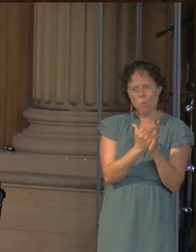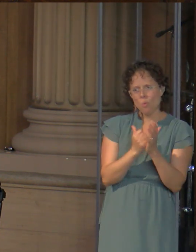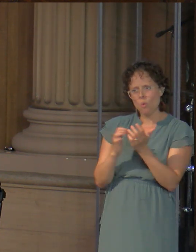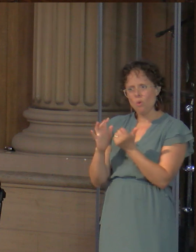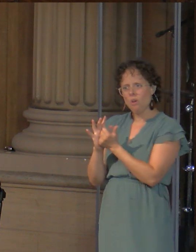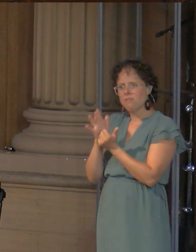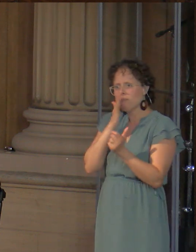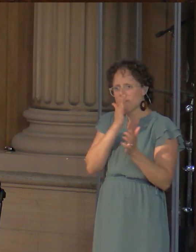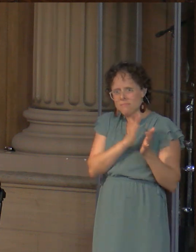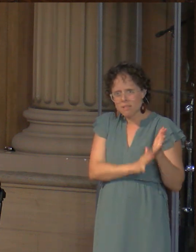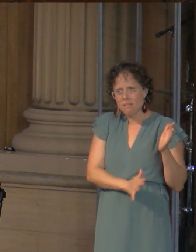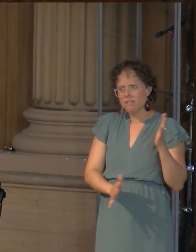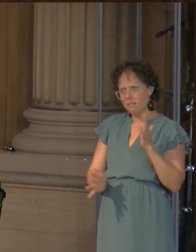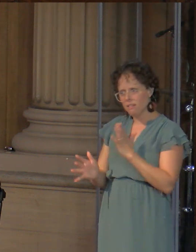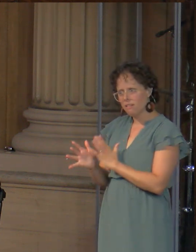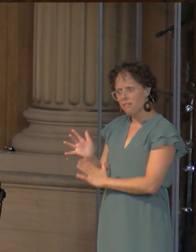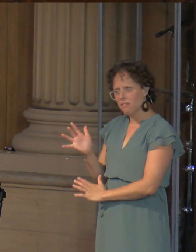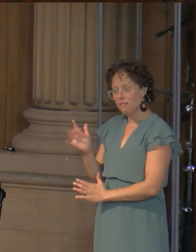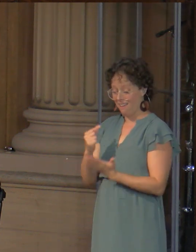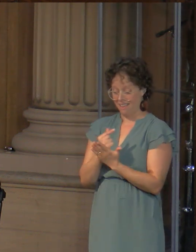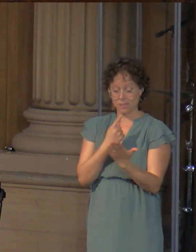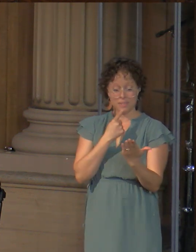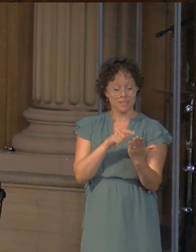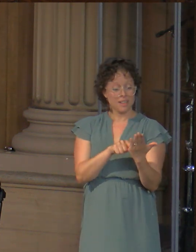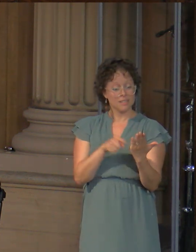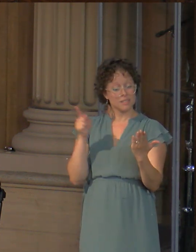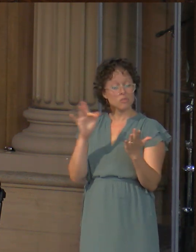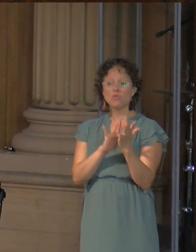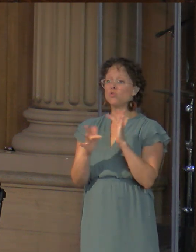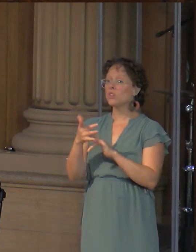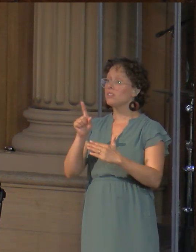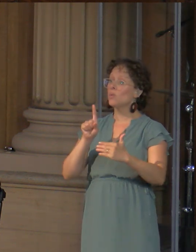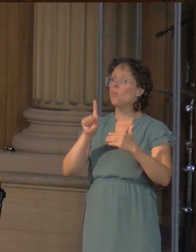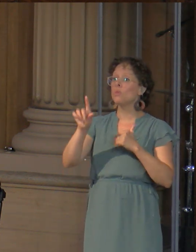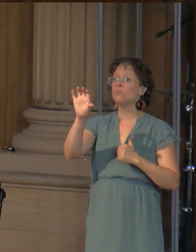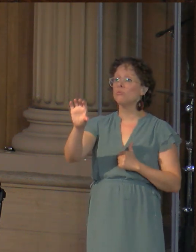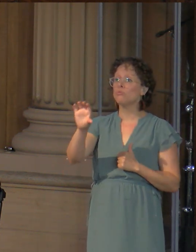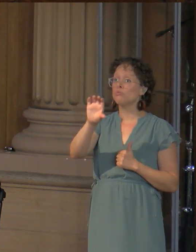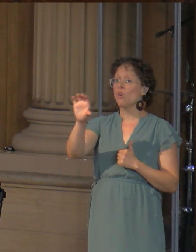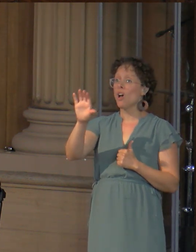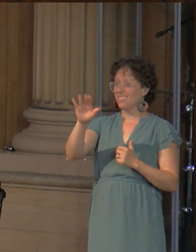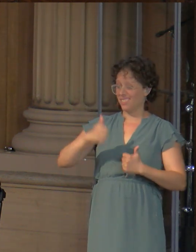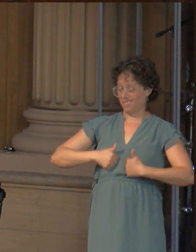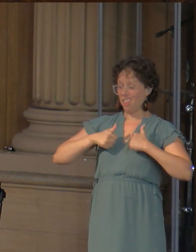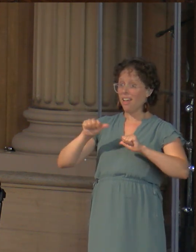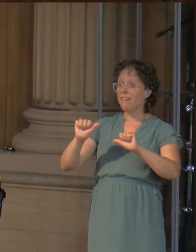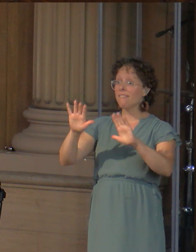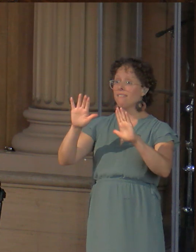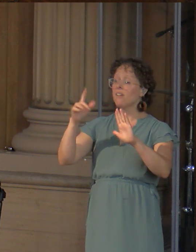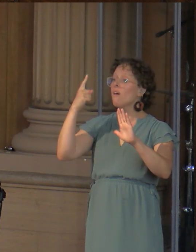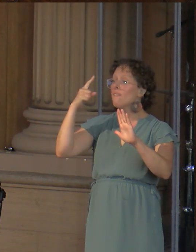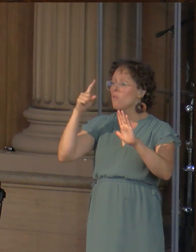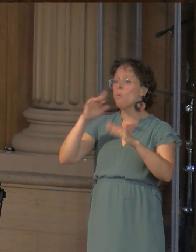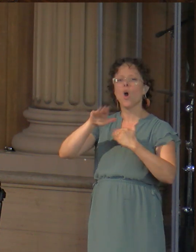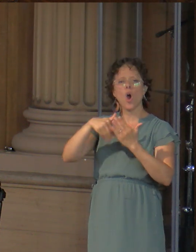The gospel says that he went to that cross as our substitute and gave his life so that whoever believes in him would not perish but have everlasting life.